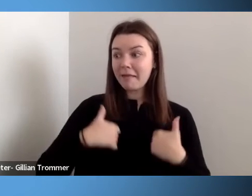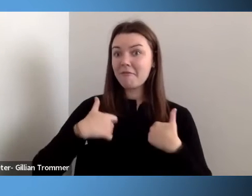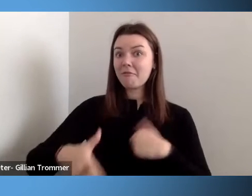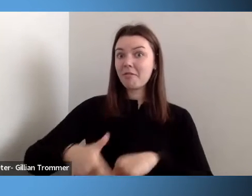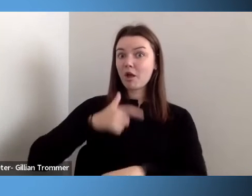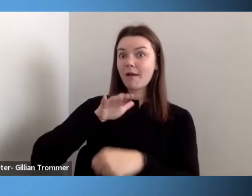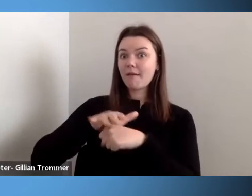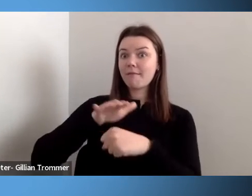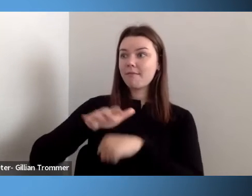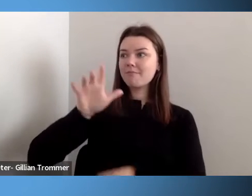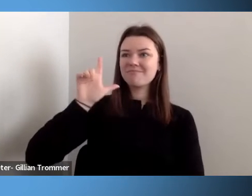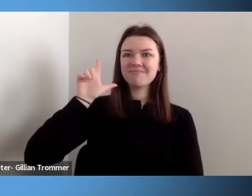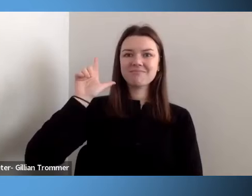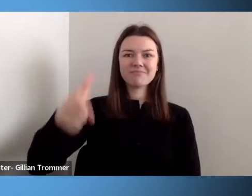disability.